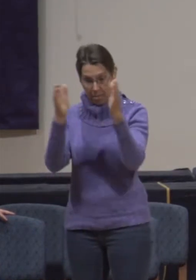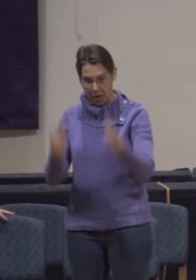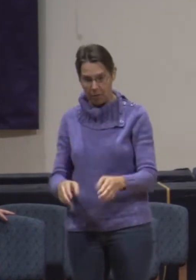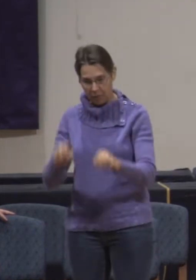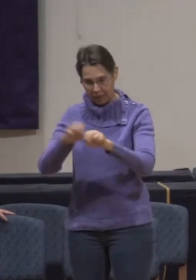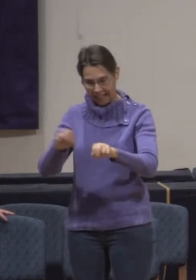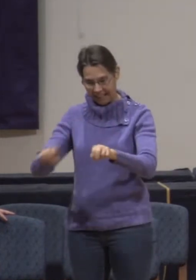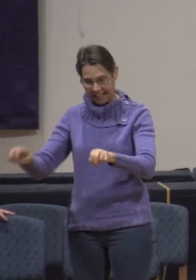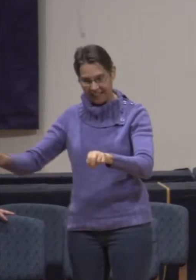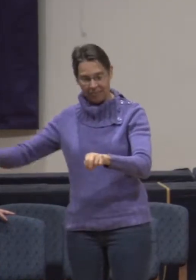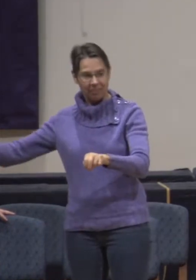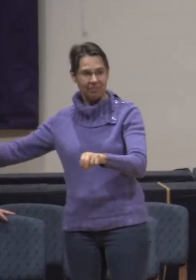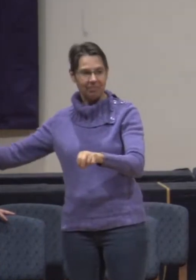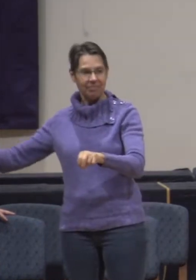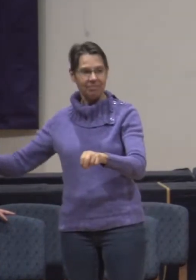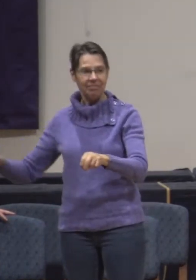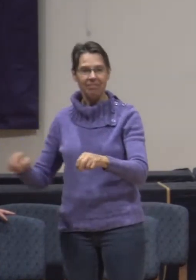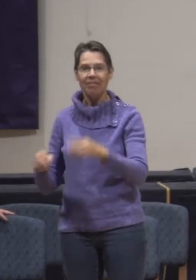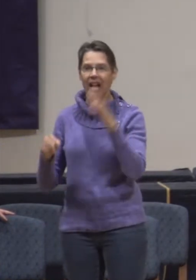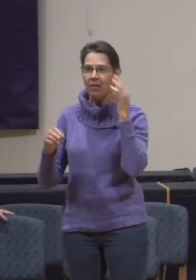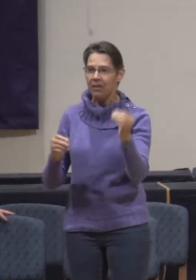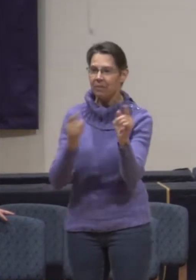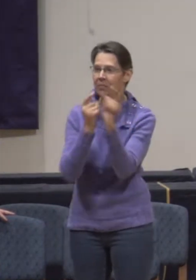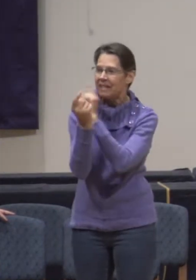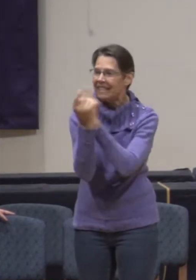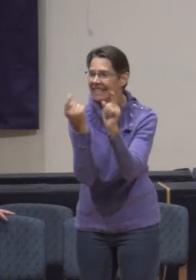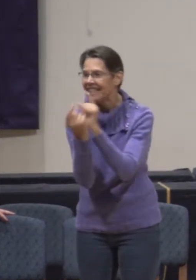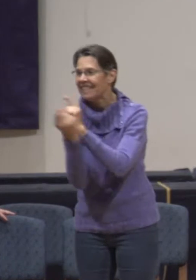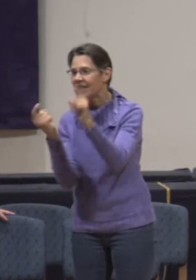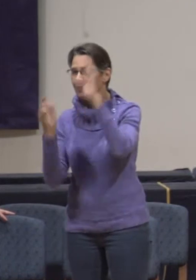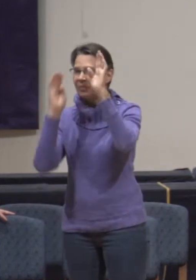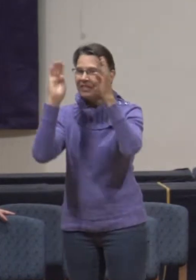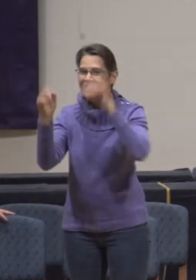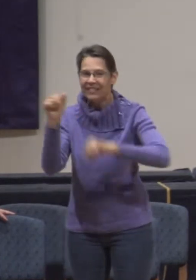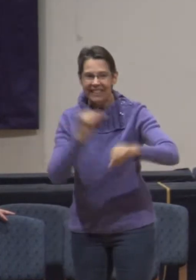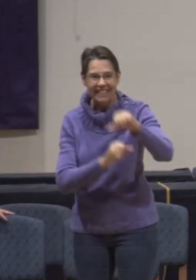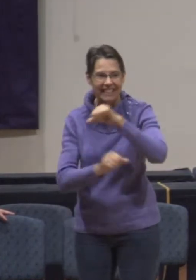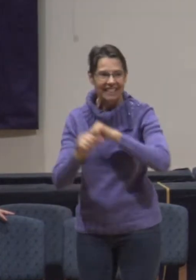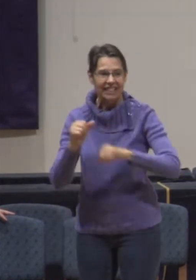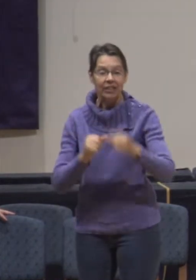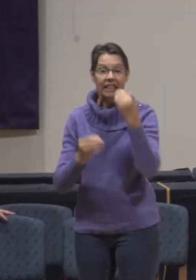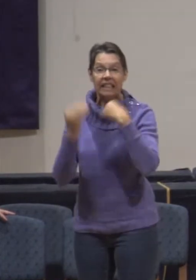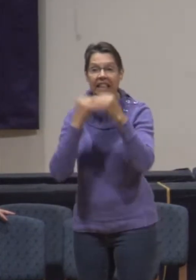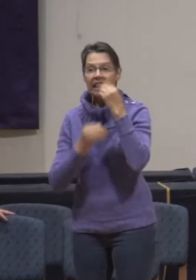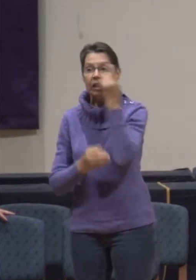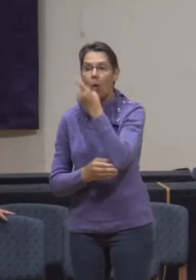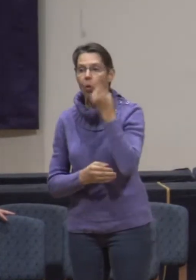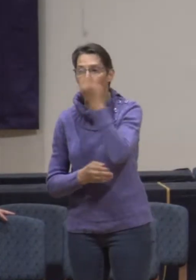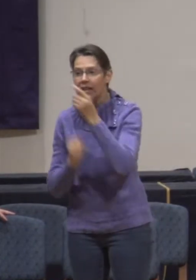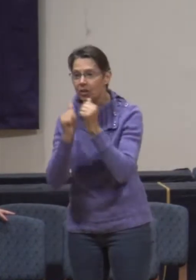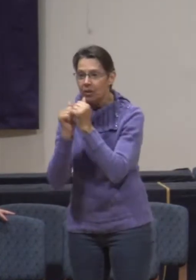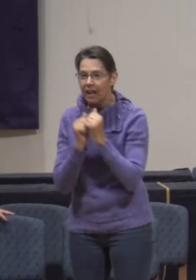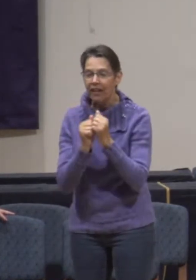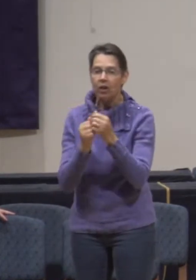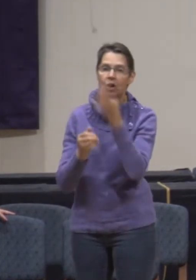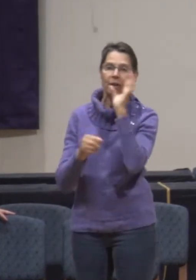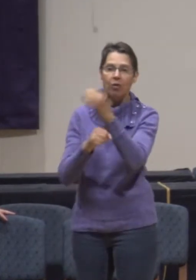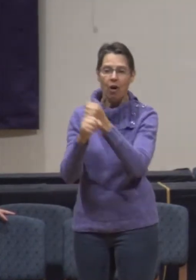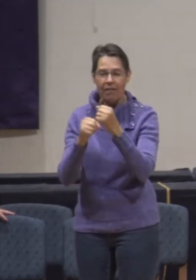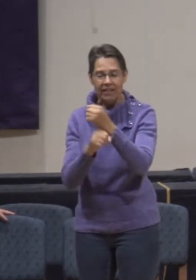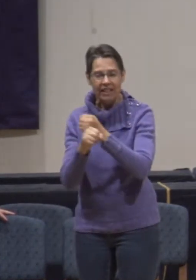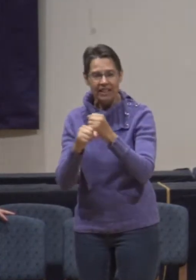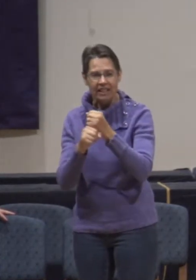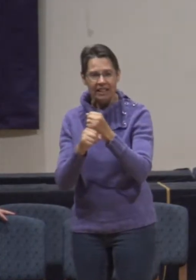beside each other and rub shoulders. I want them to greet one another and eat donuts together and have coffee. And